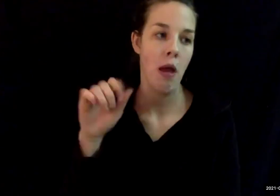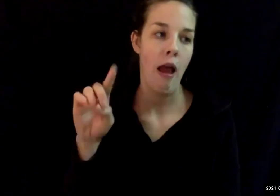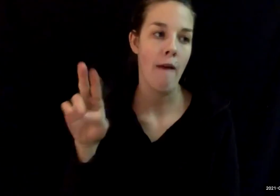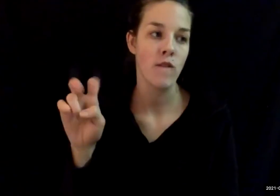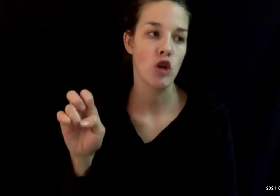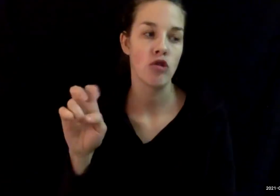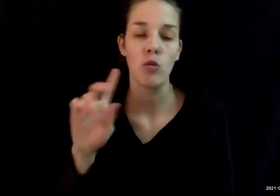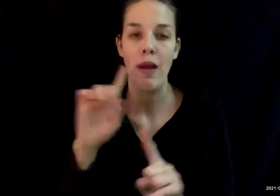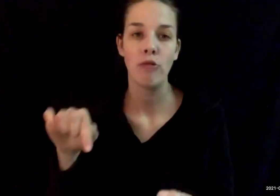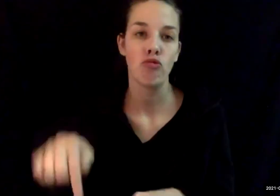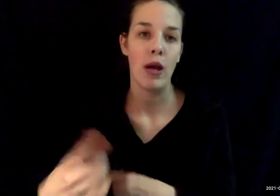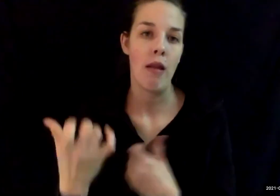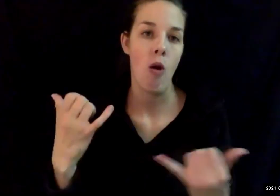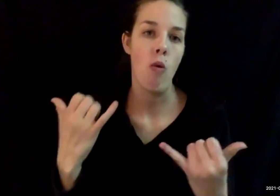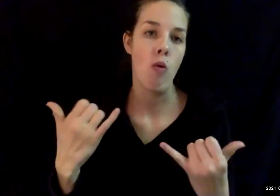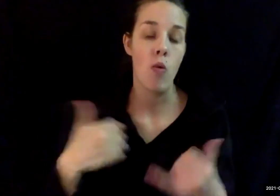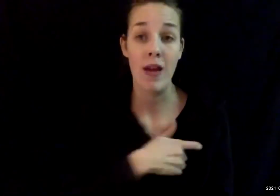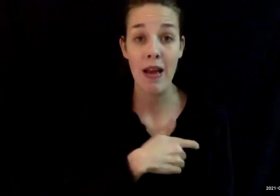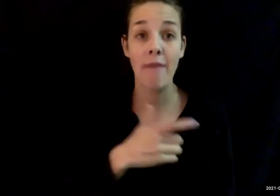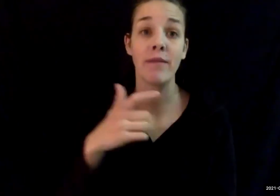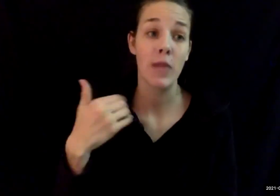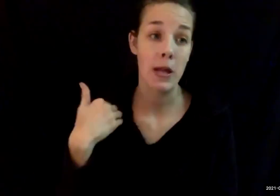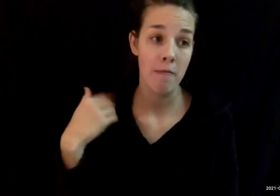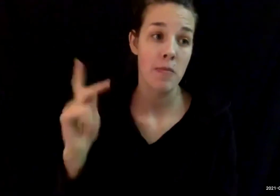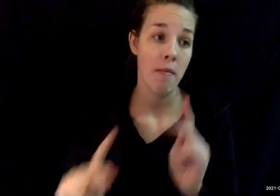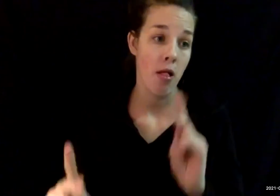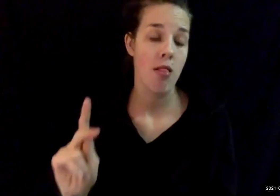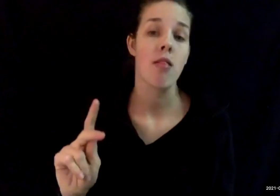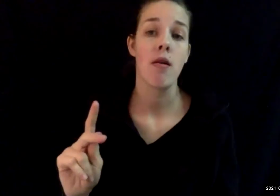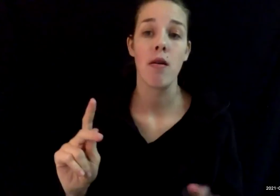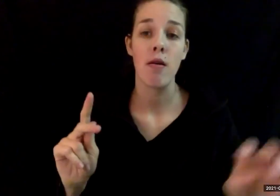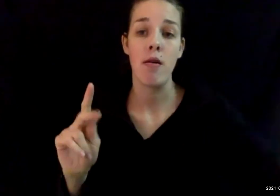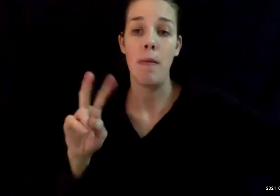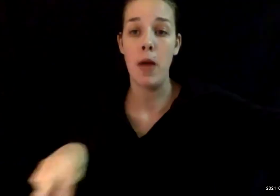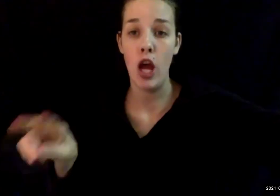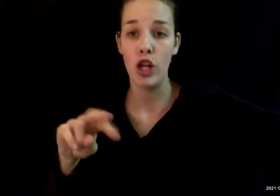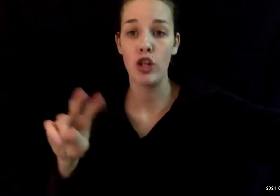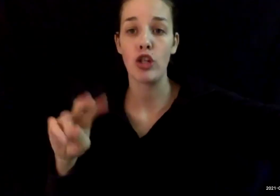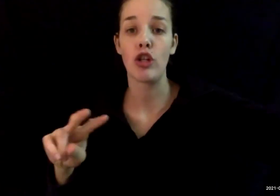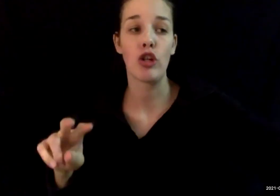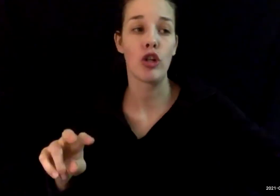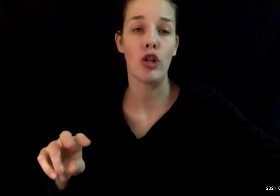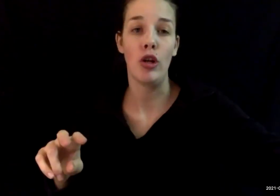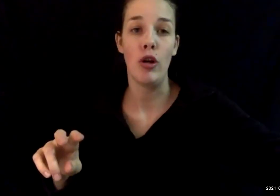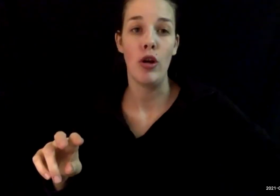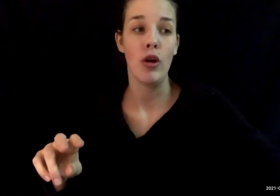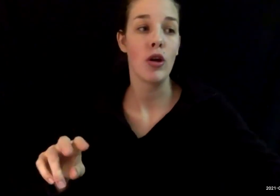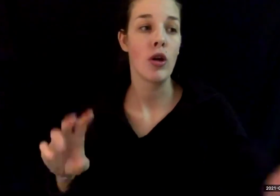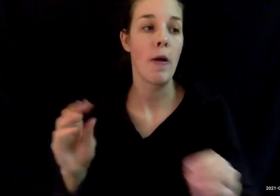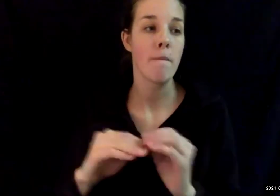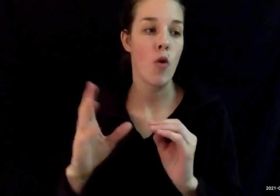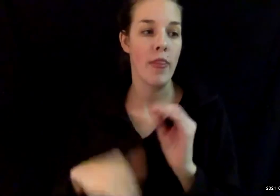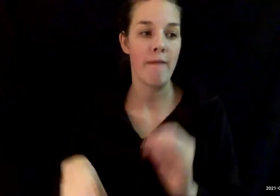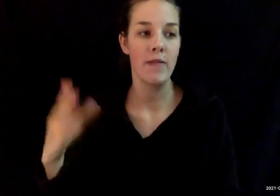at this time. We have had people that had to be monitored longer than 15 minutes and up to 30